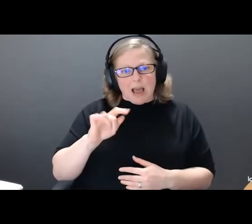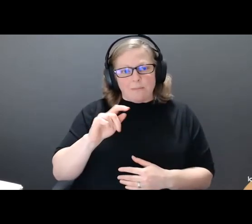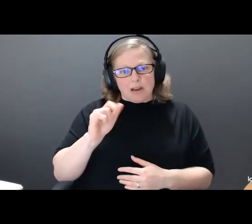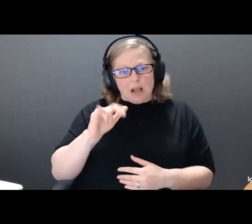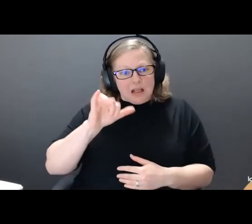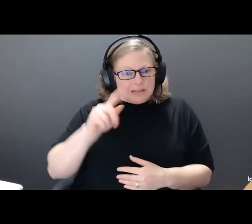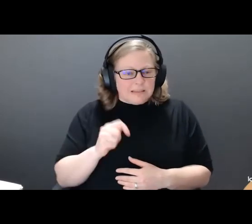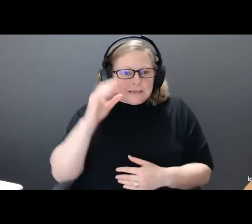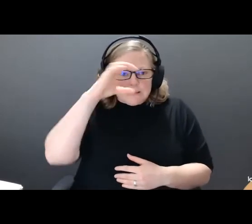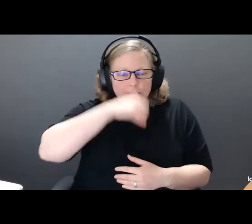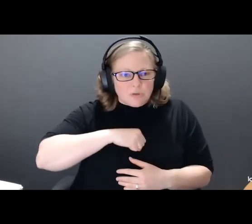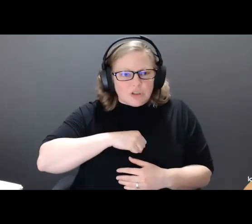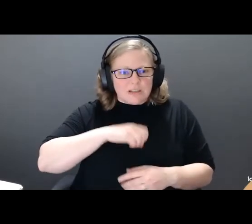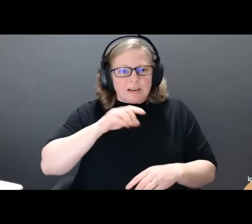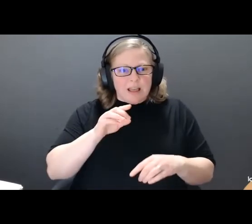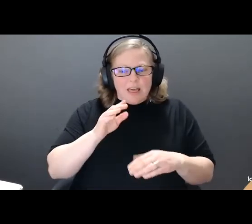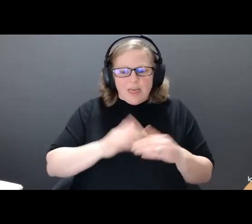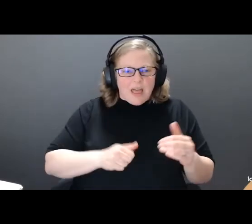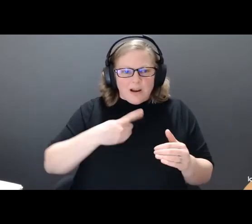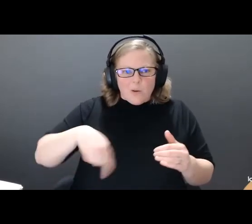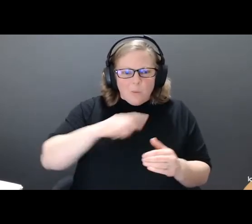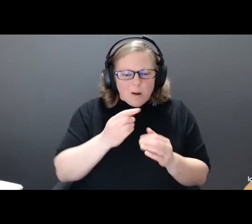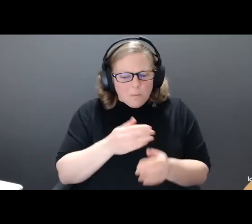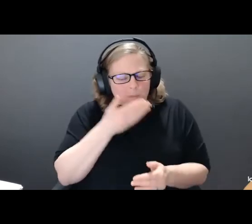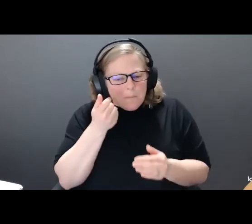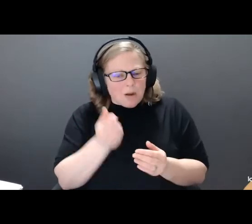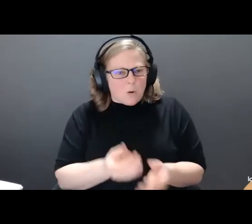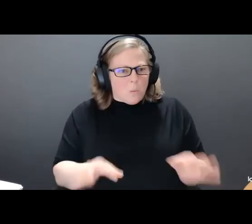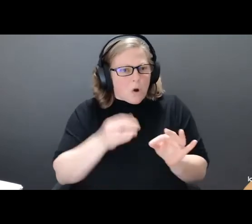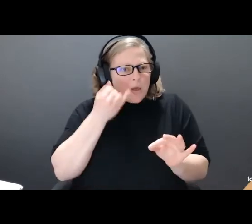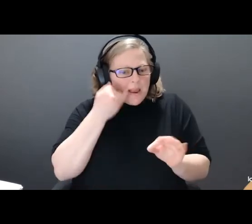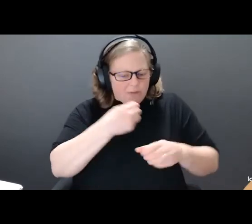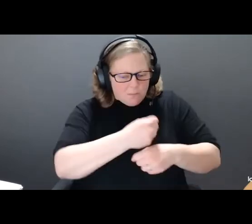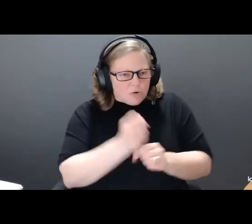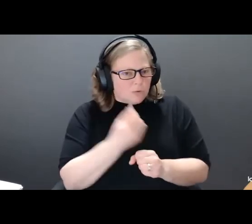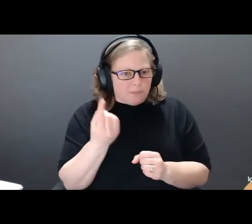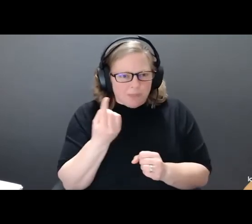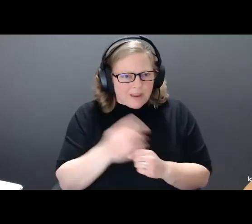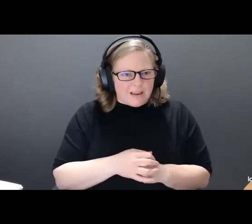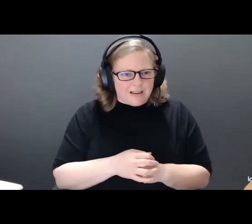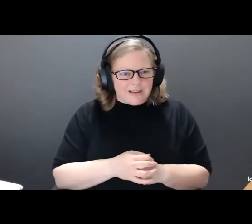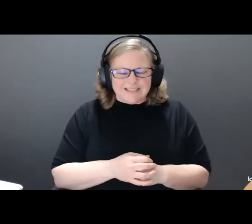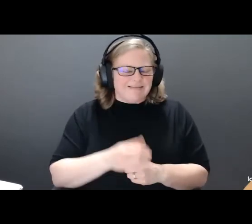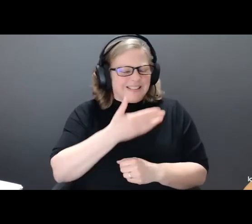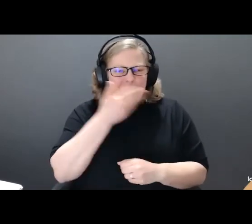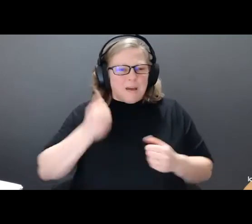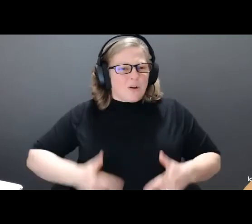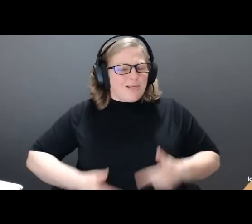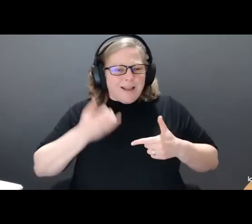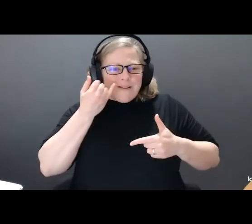to produce. Wouldn't we all be better off if we reckoned our own worth on something other than our productivity?